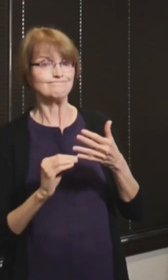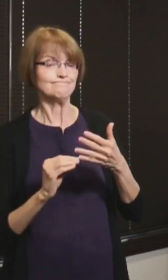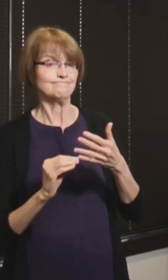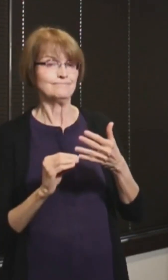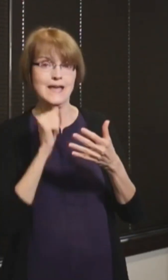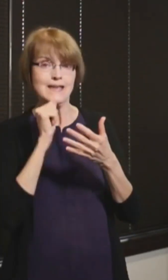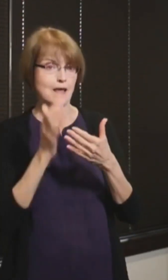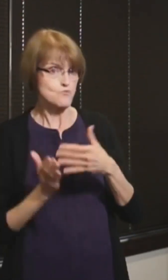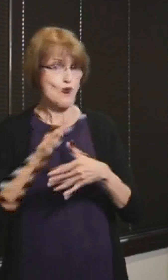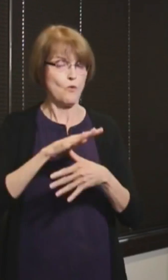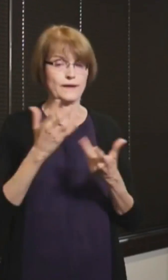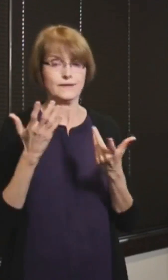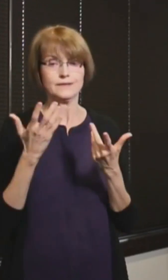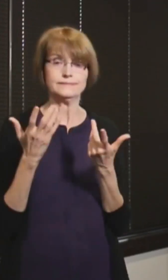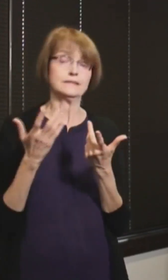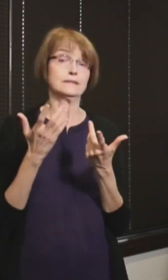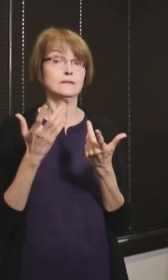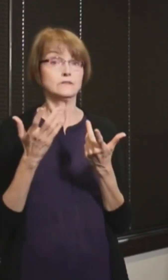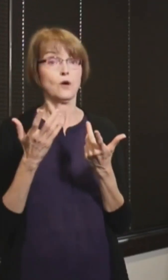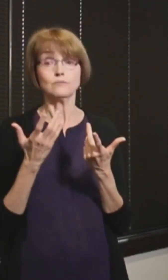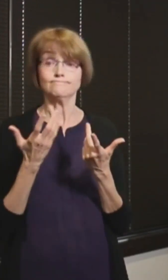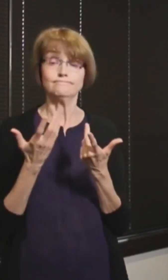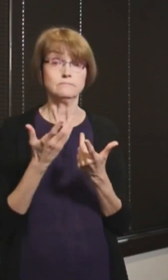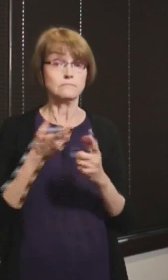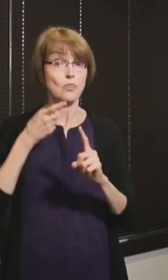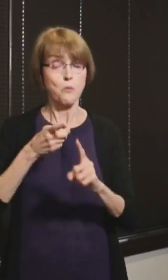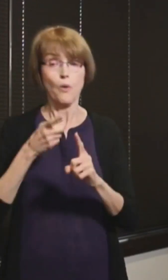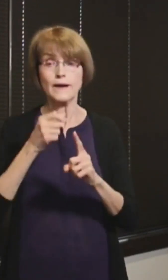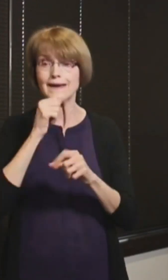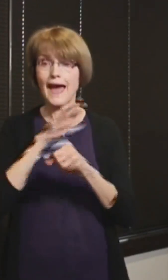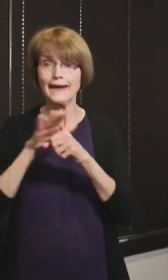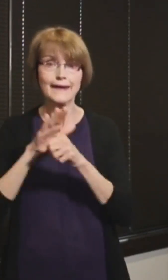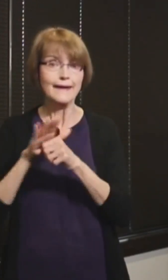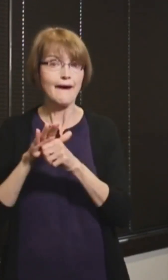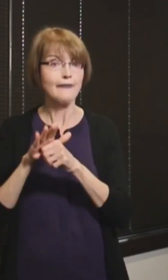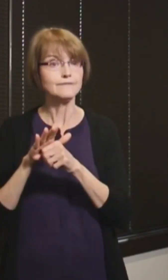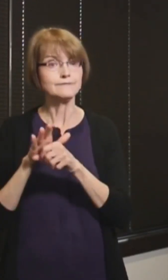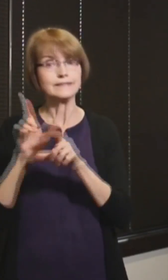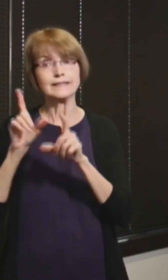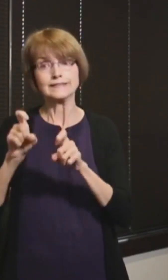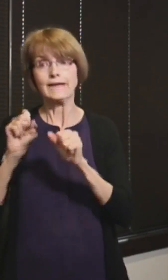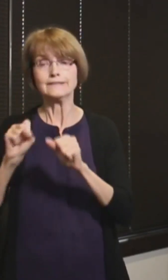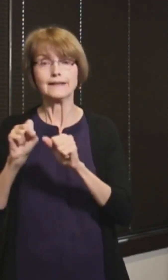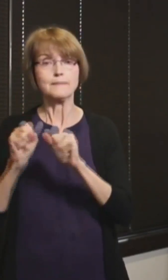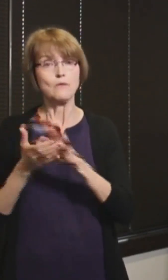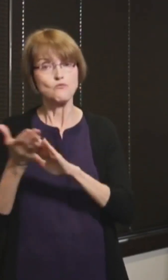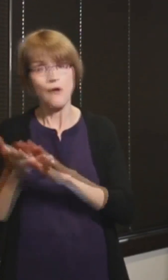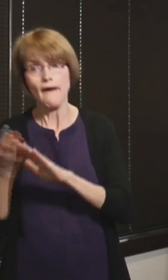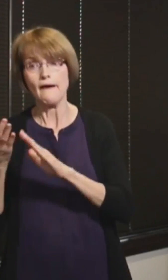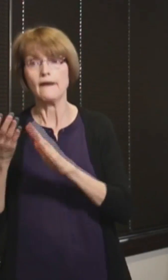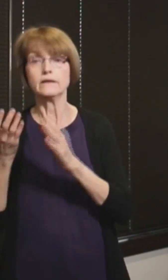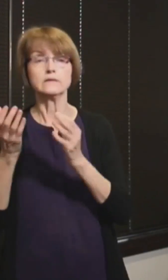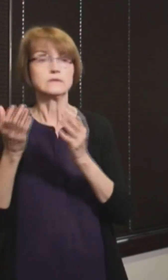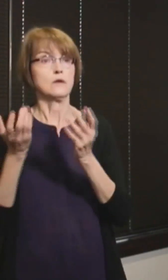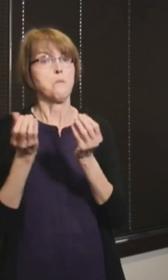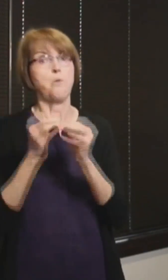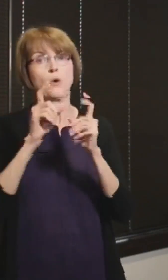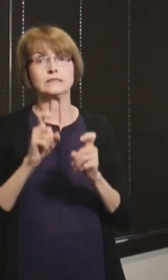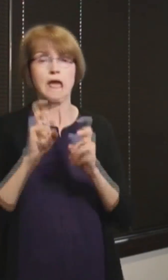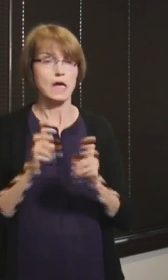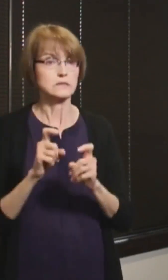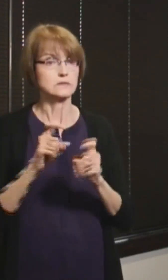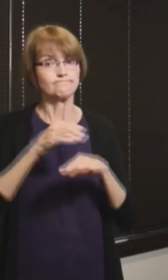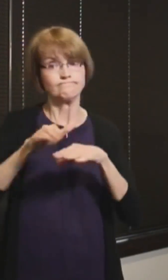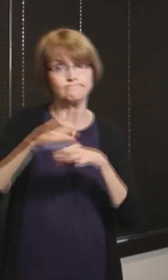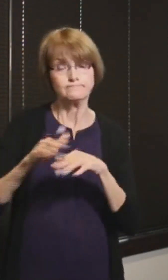logistics issue. It's not enough testing capacity and more tests than can be run. As far as the sports